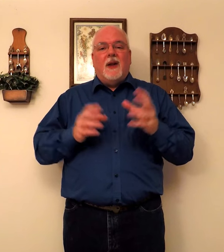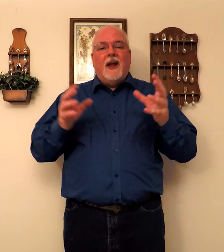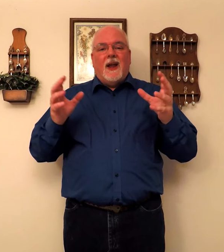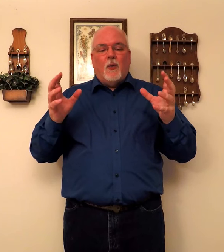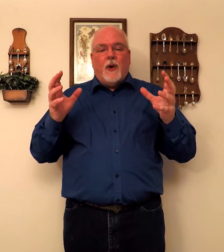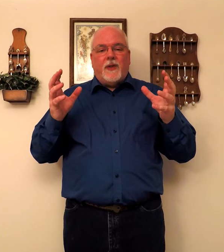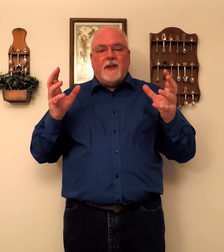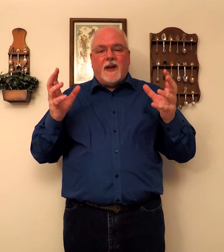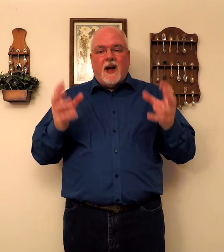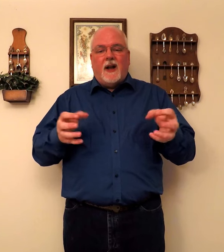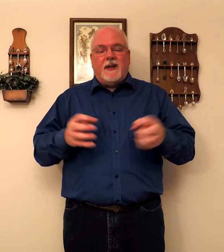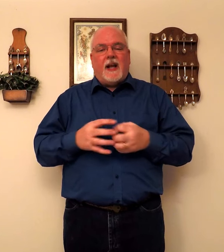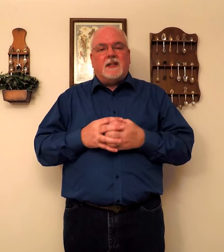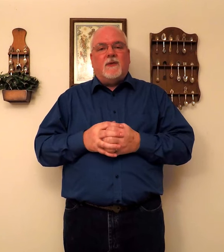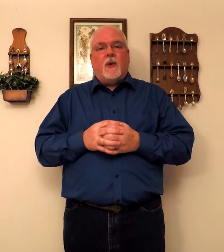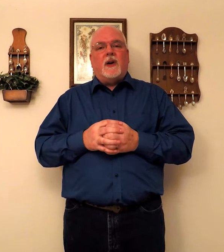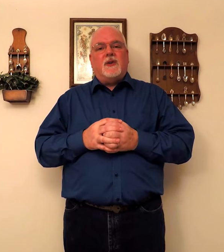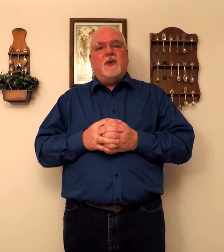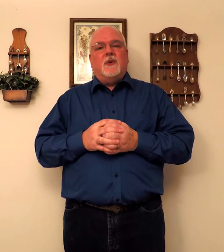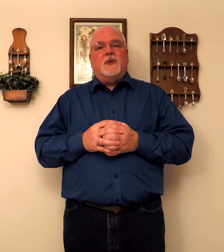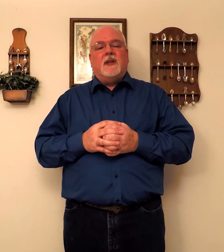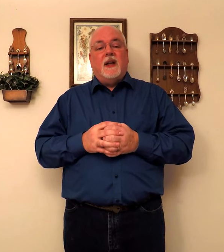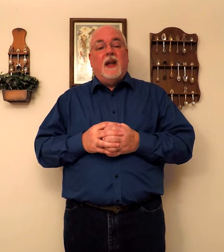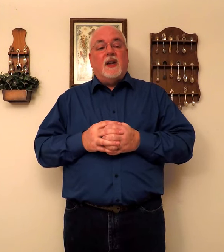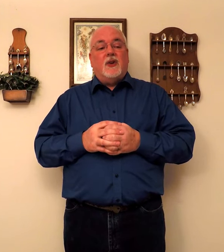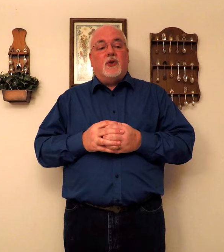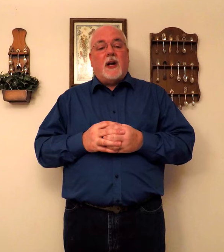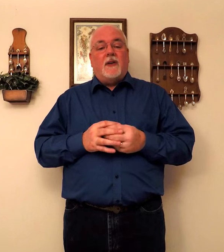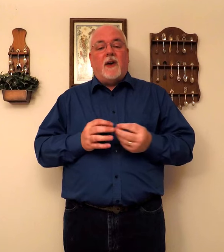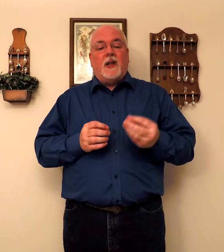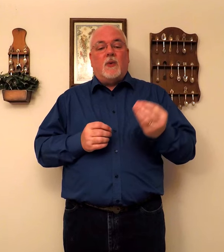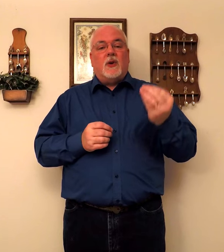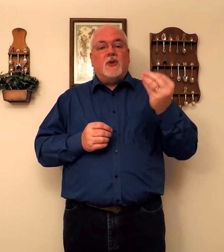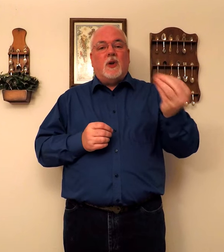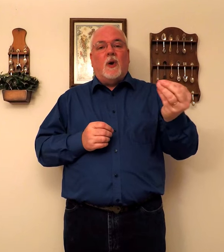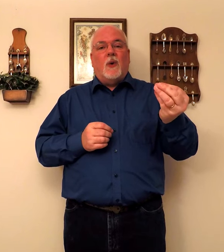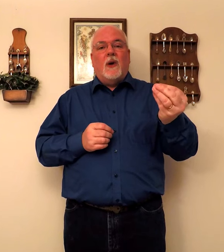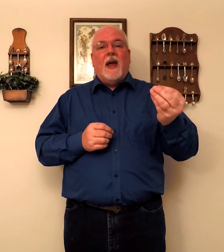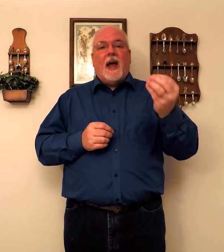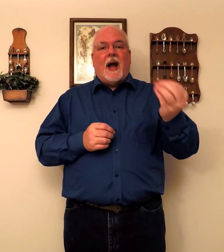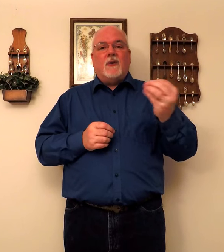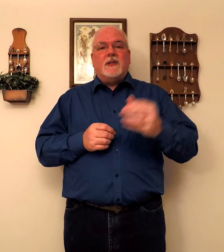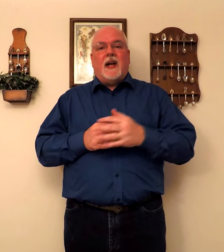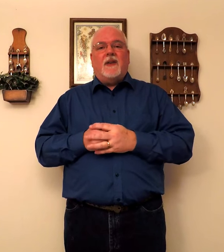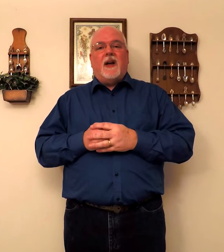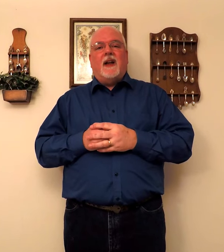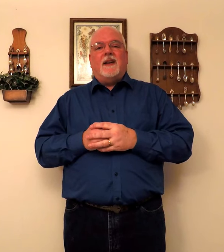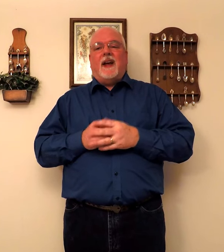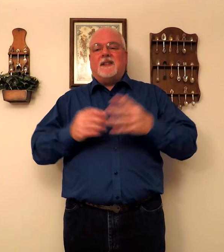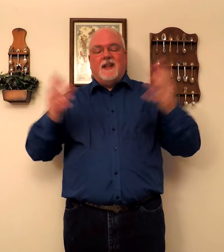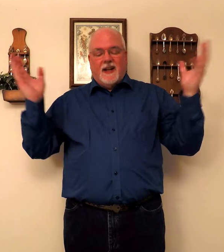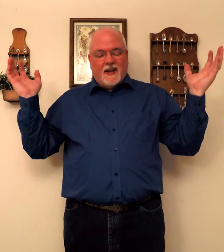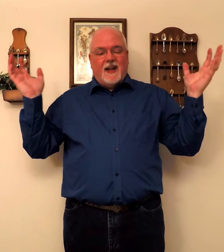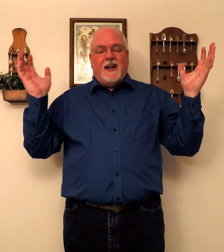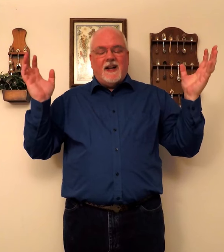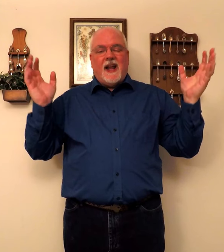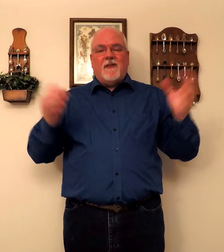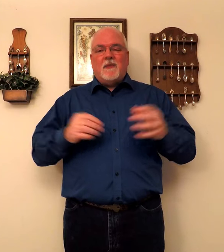within the context of where it's used. You try to define the word so outside of context. And it doesn't have a